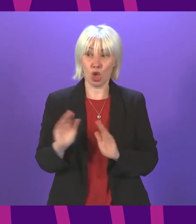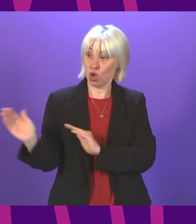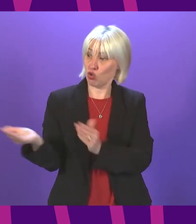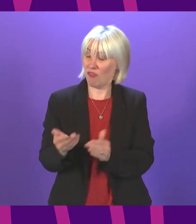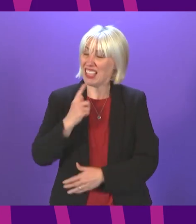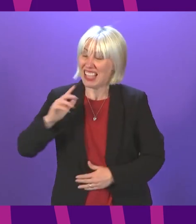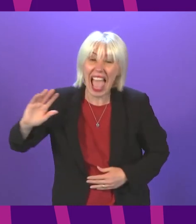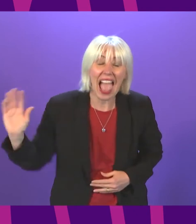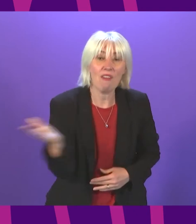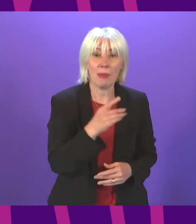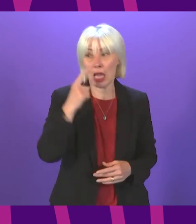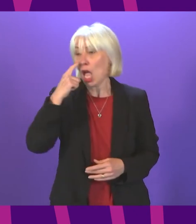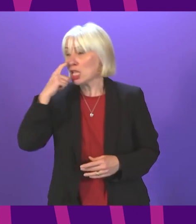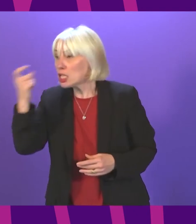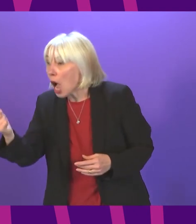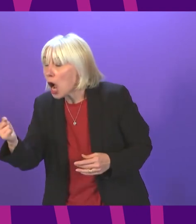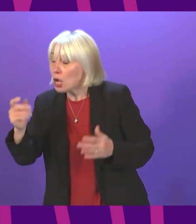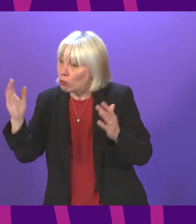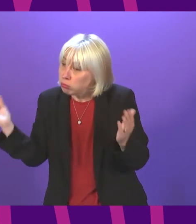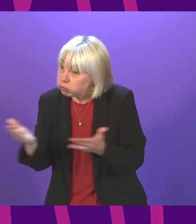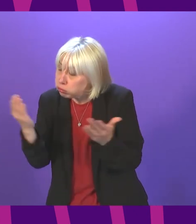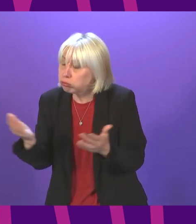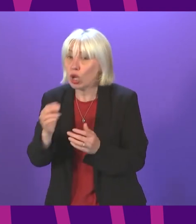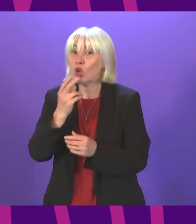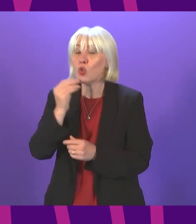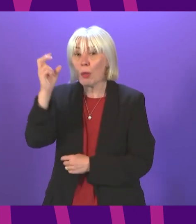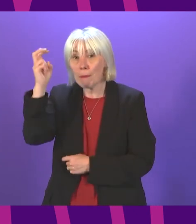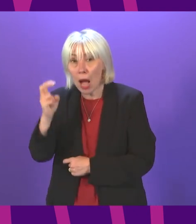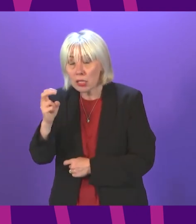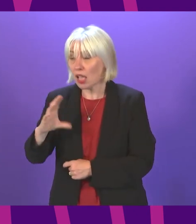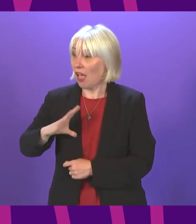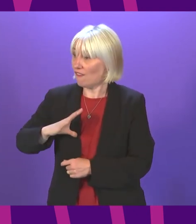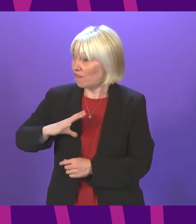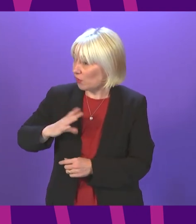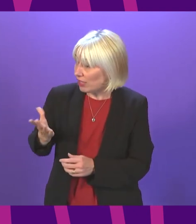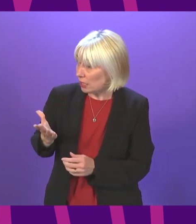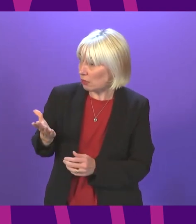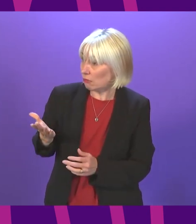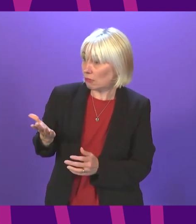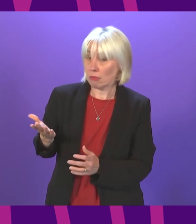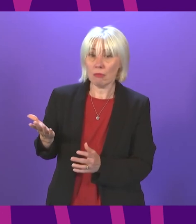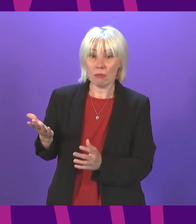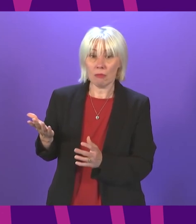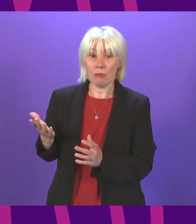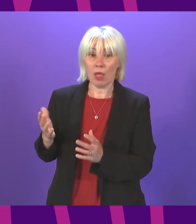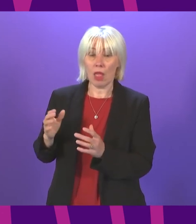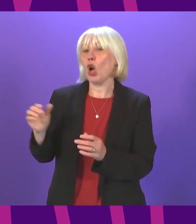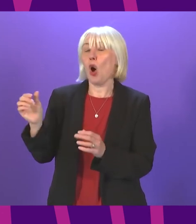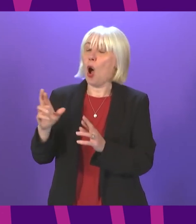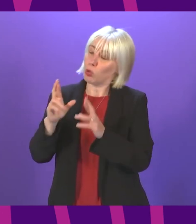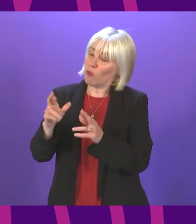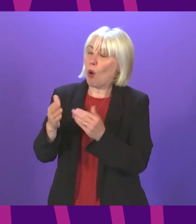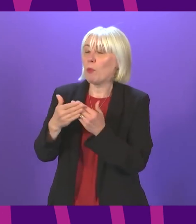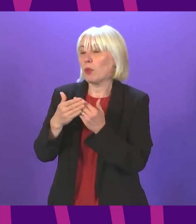user whether they're a young person that's encouraged to use that service because it's free and we would have gone to more young people getting